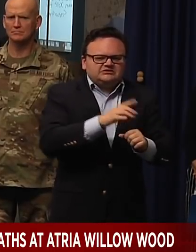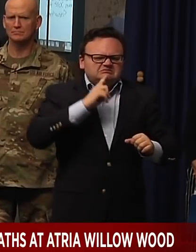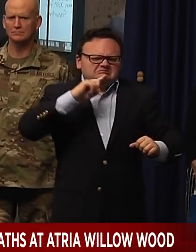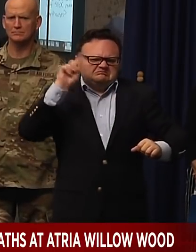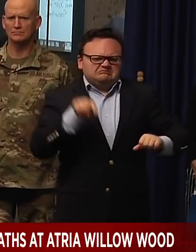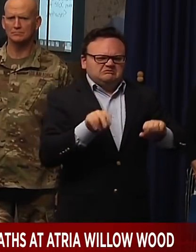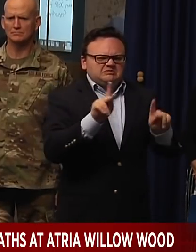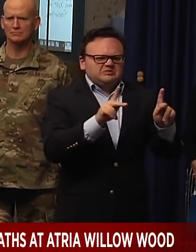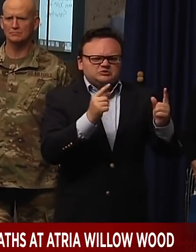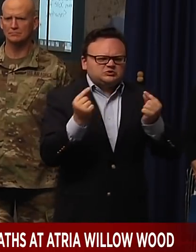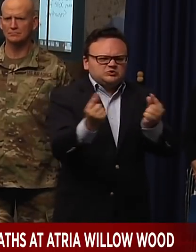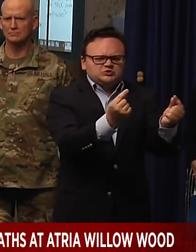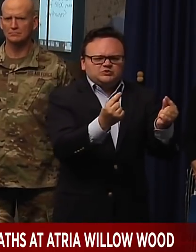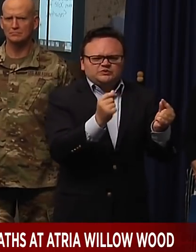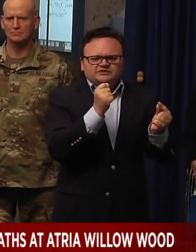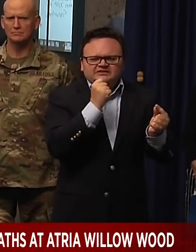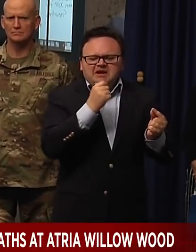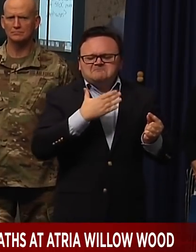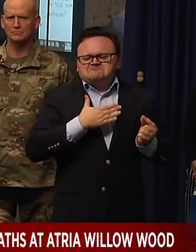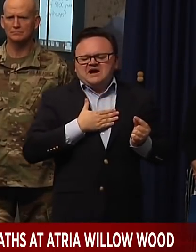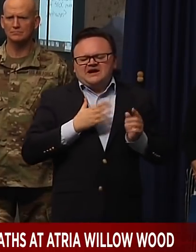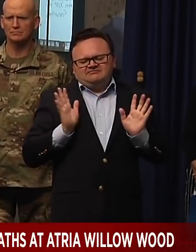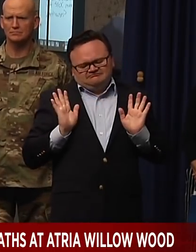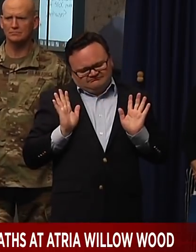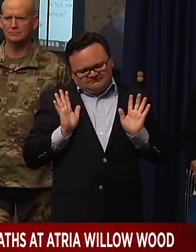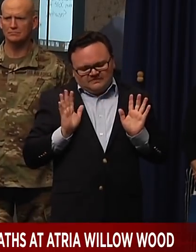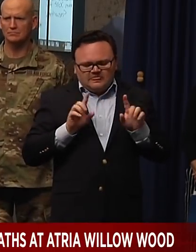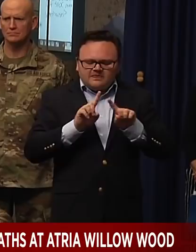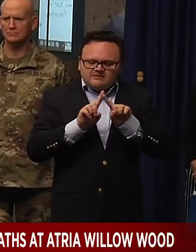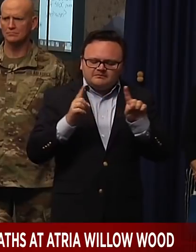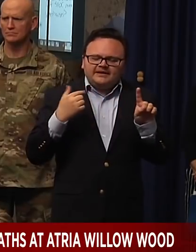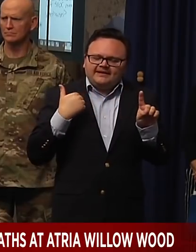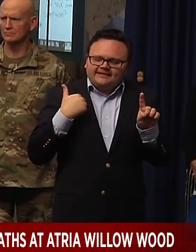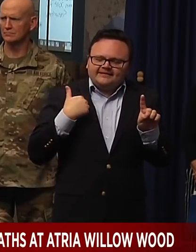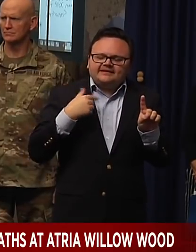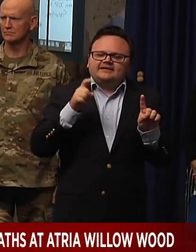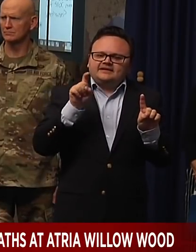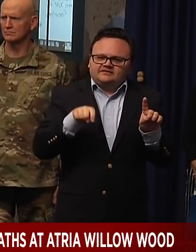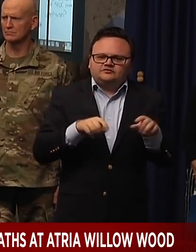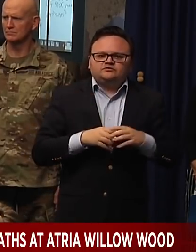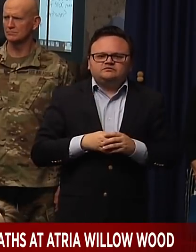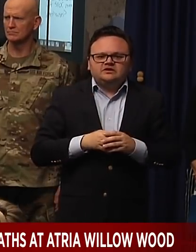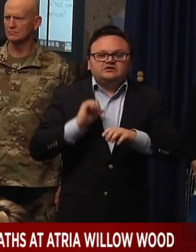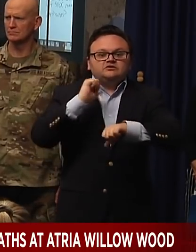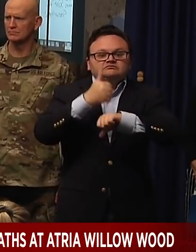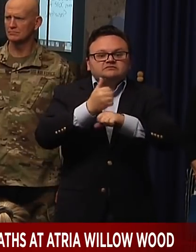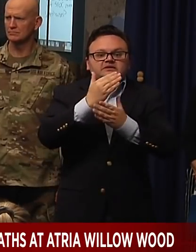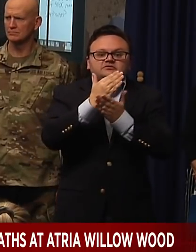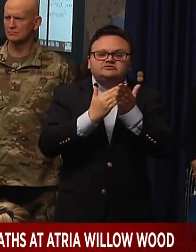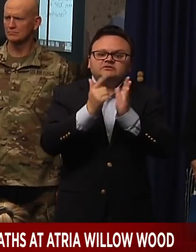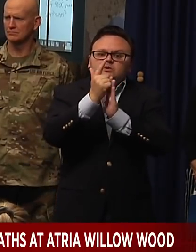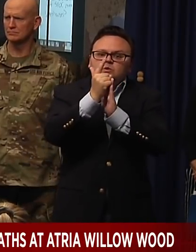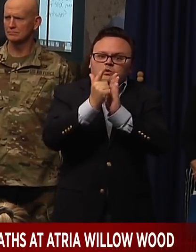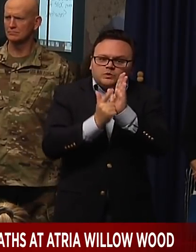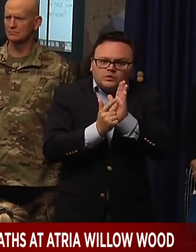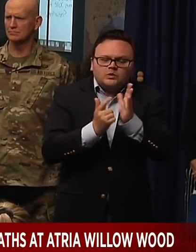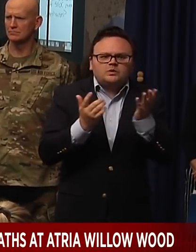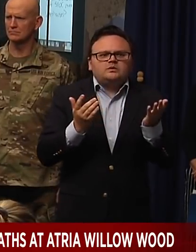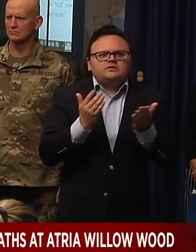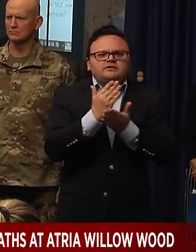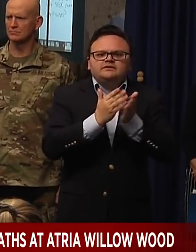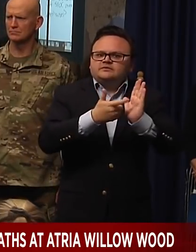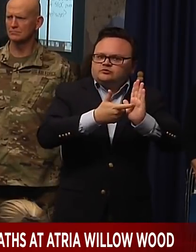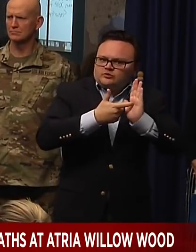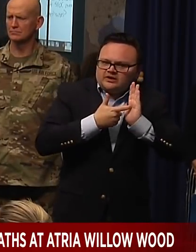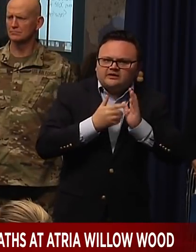That's my nature, but in this situation, you you've got to do it. So we've laid down some mandates. We've tried to do it as